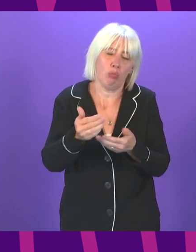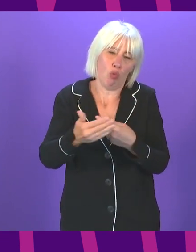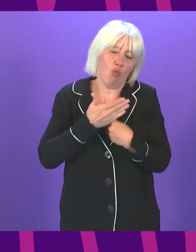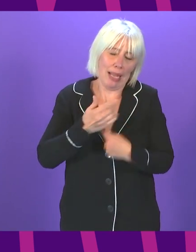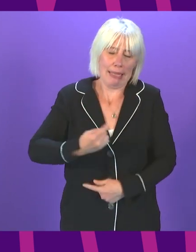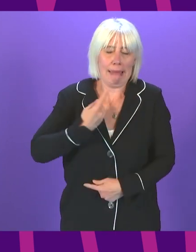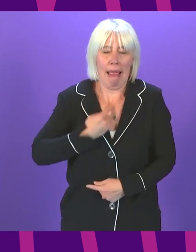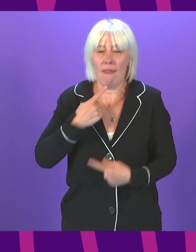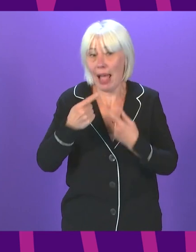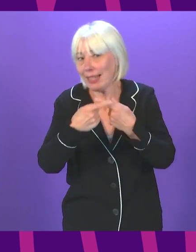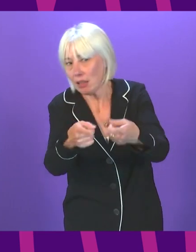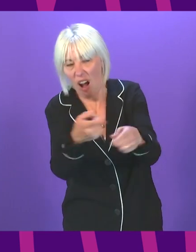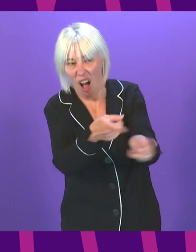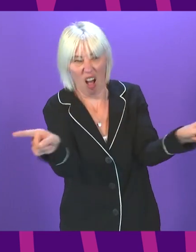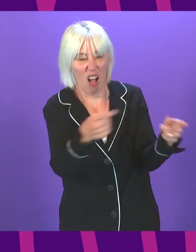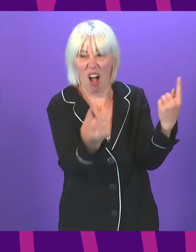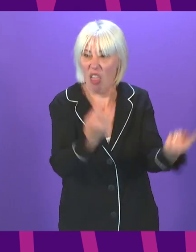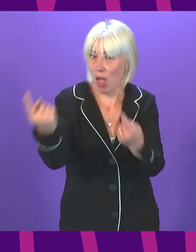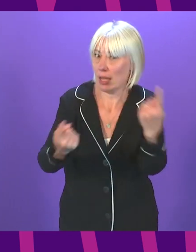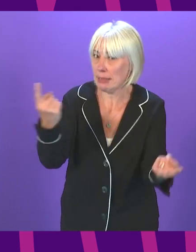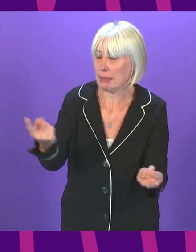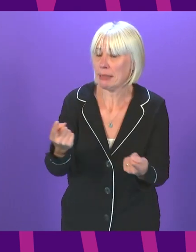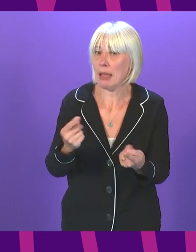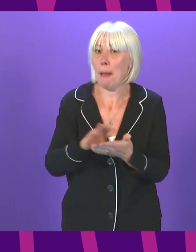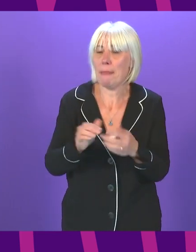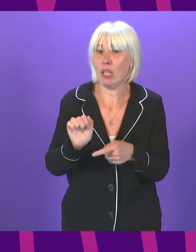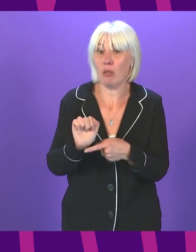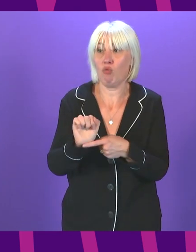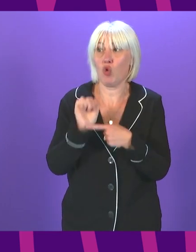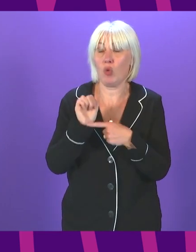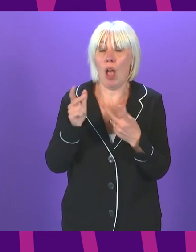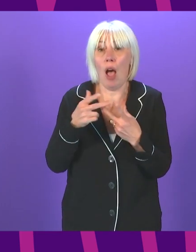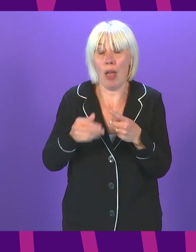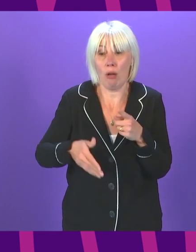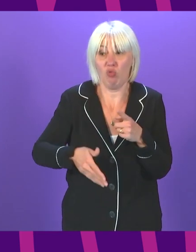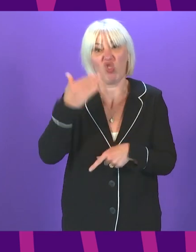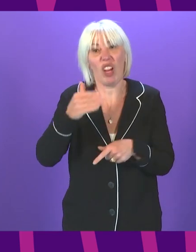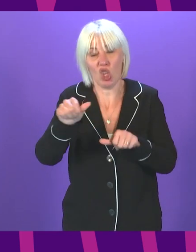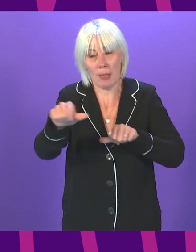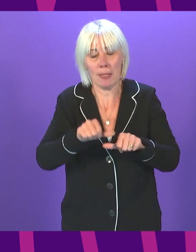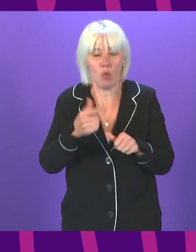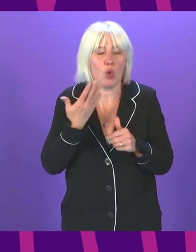safe and to hopefully avoid the need for greater and more stringent restrictions. Myrtle Fraser.